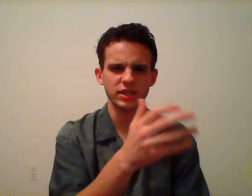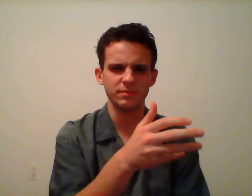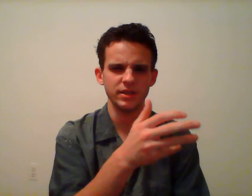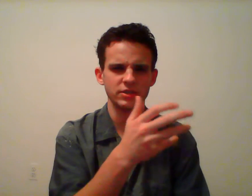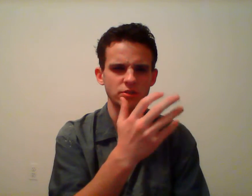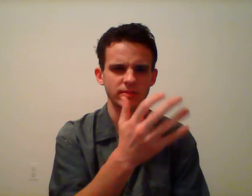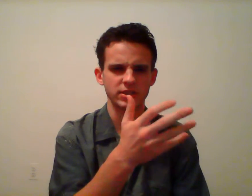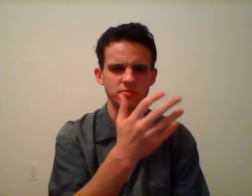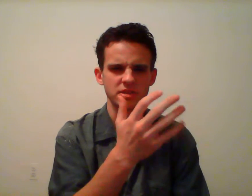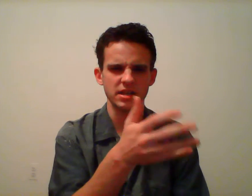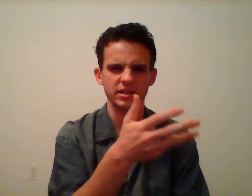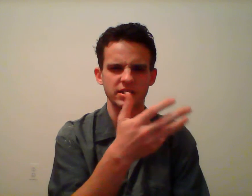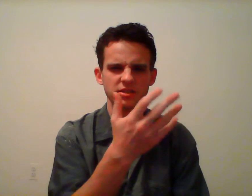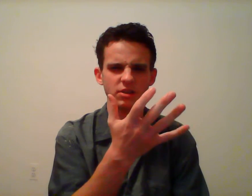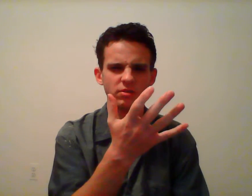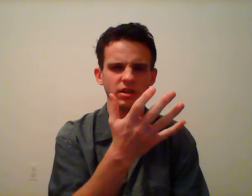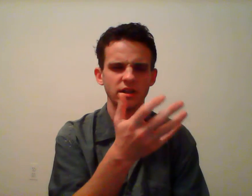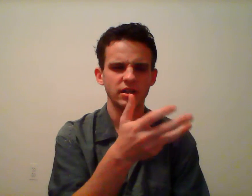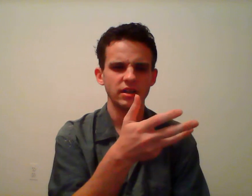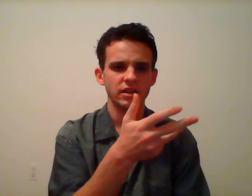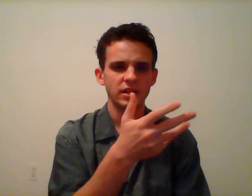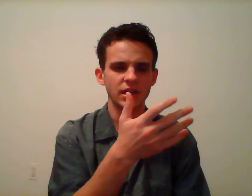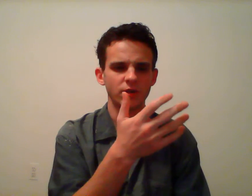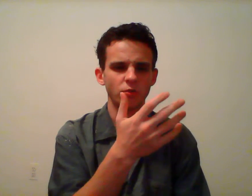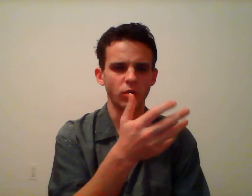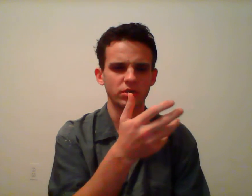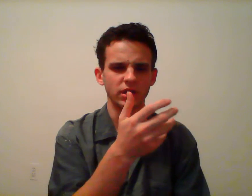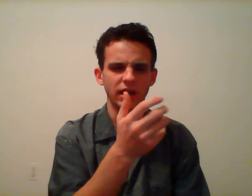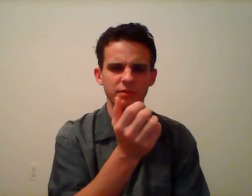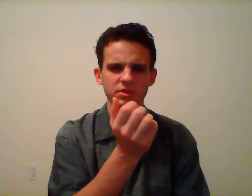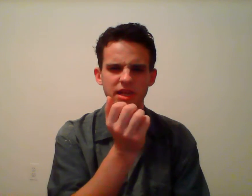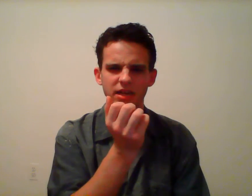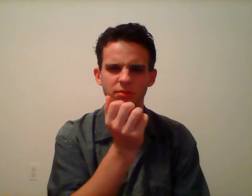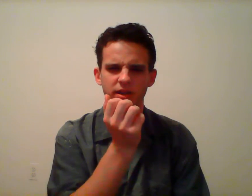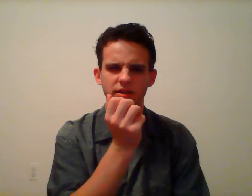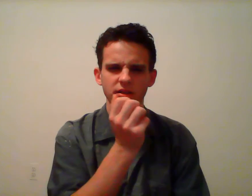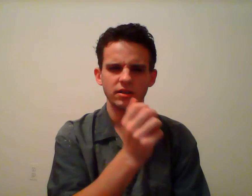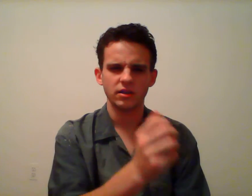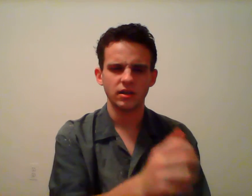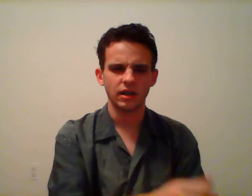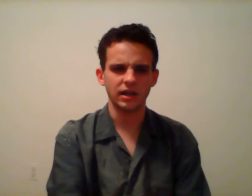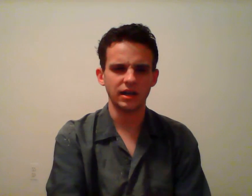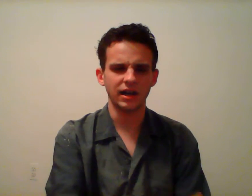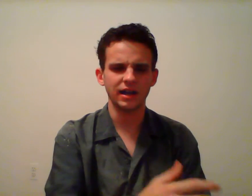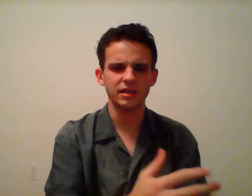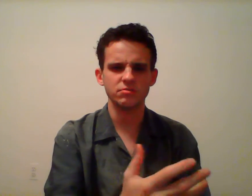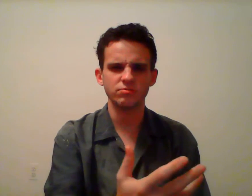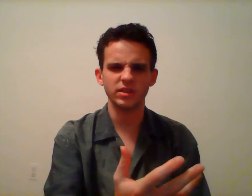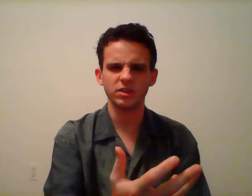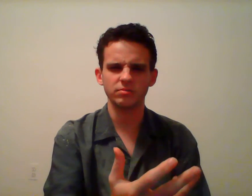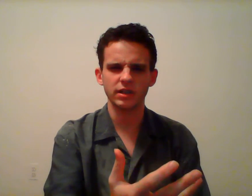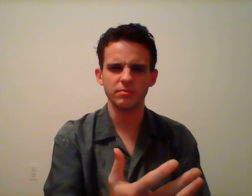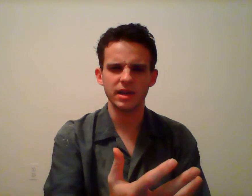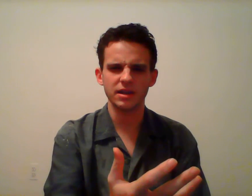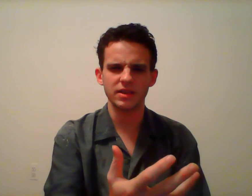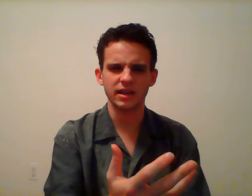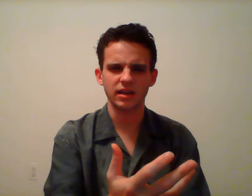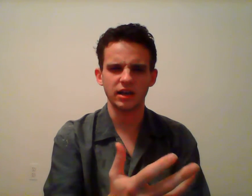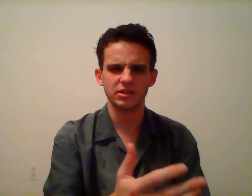statements, threats, obscenity, etc., if it weren't anonymous anyway. I really don't recommend that con